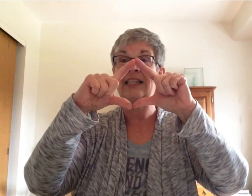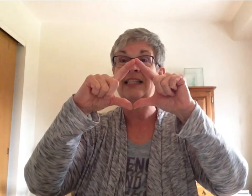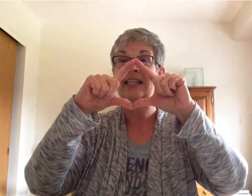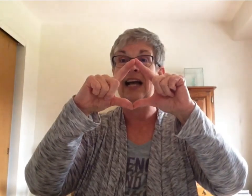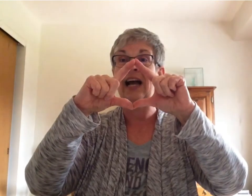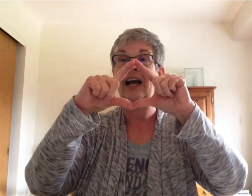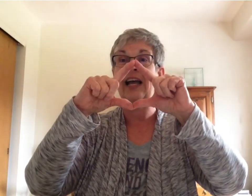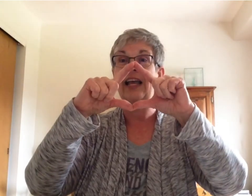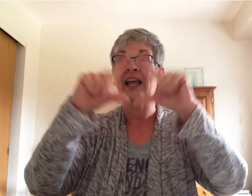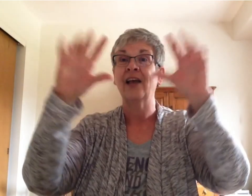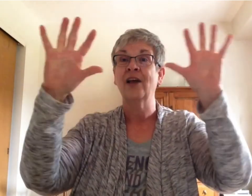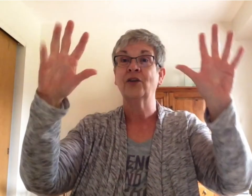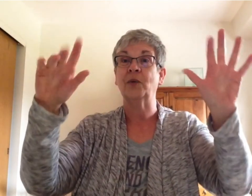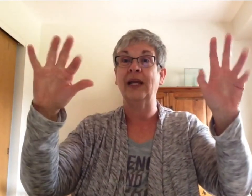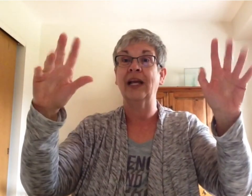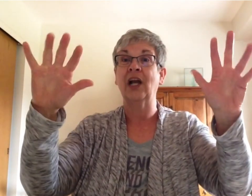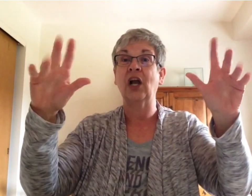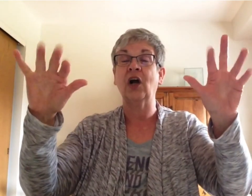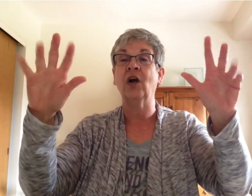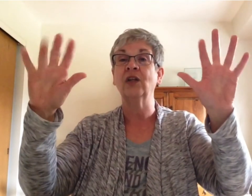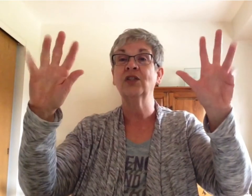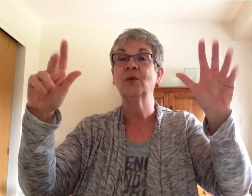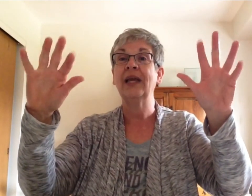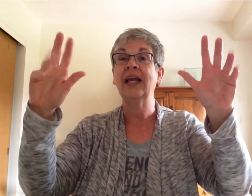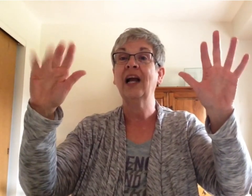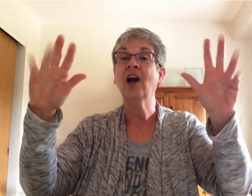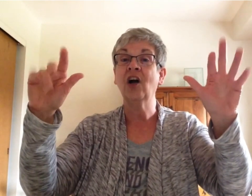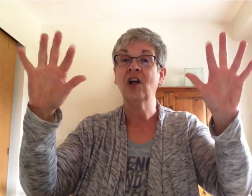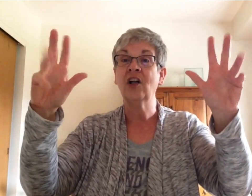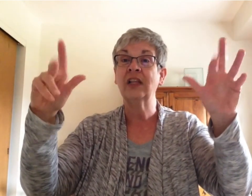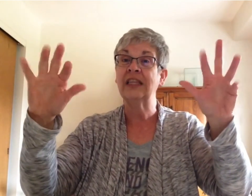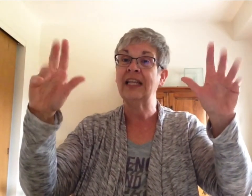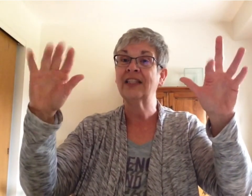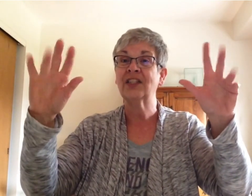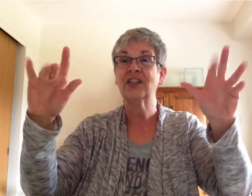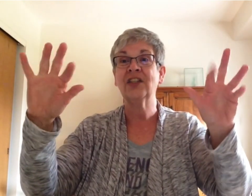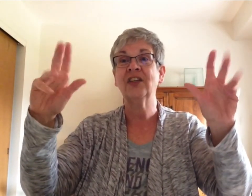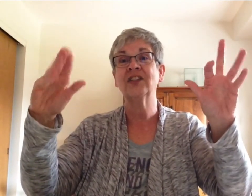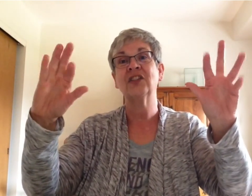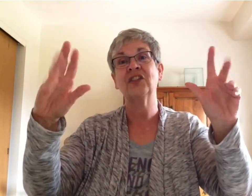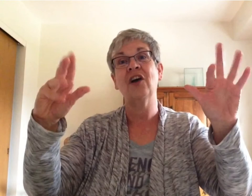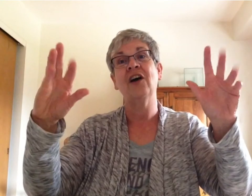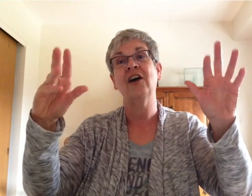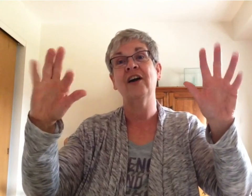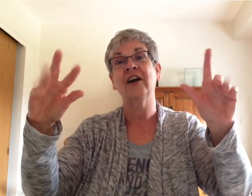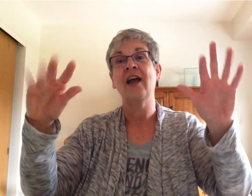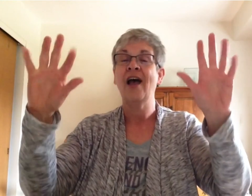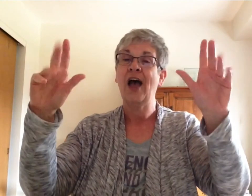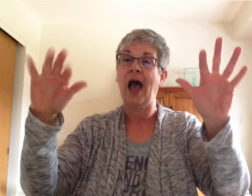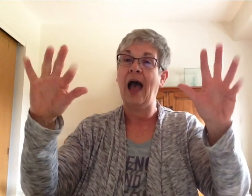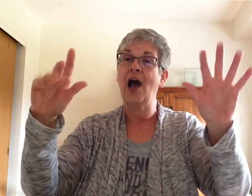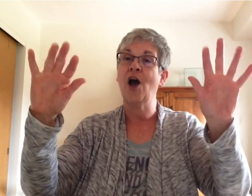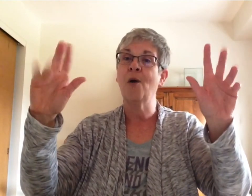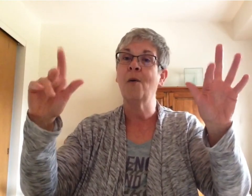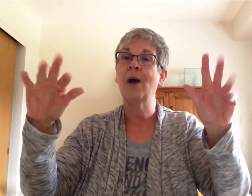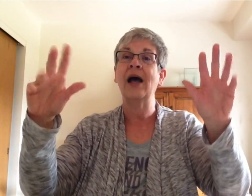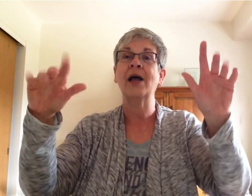sky. Twinkle, twinkle, little star. How I